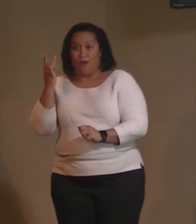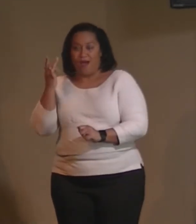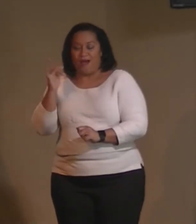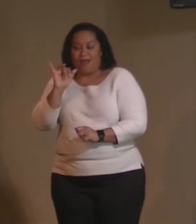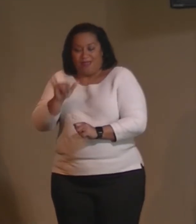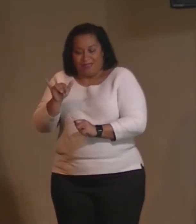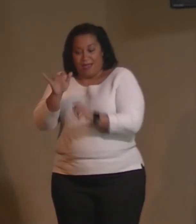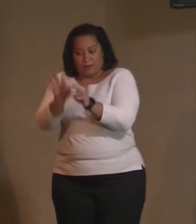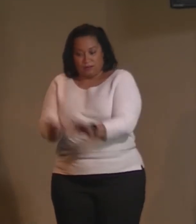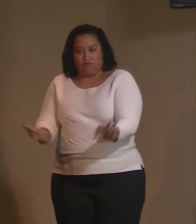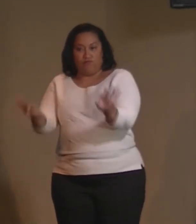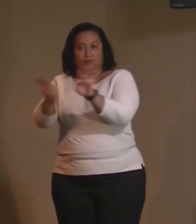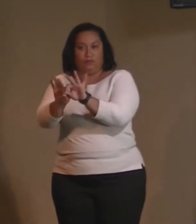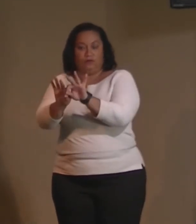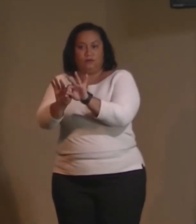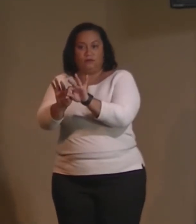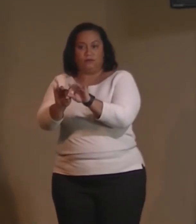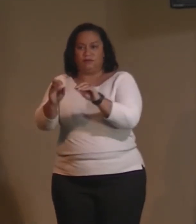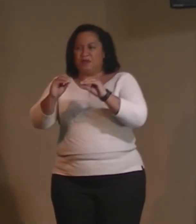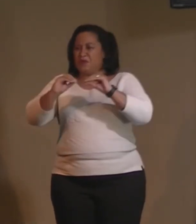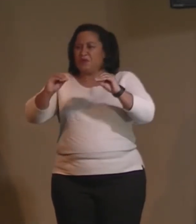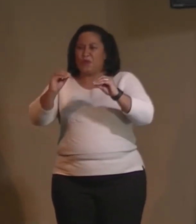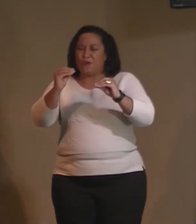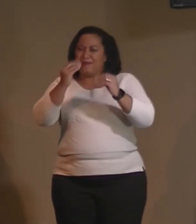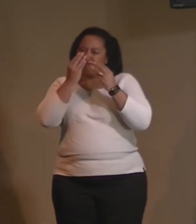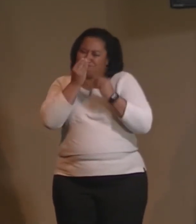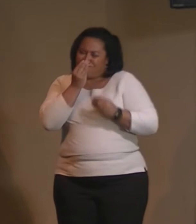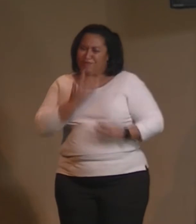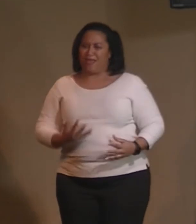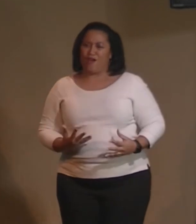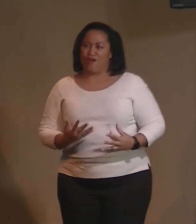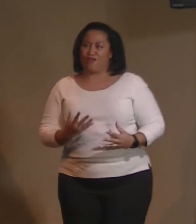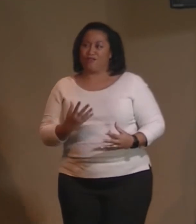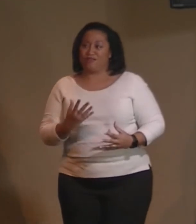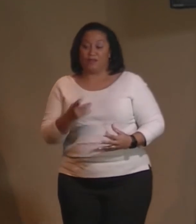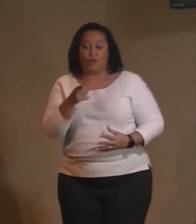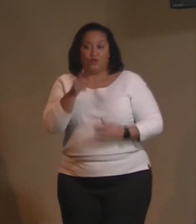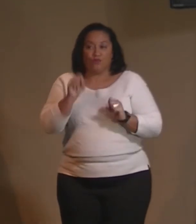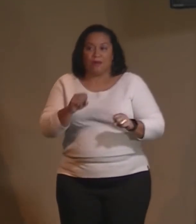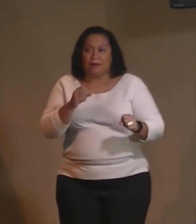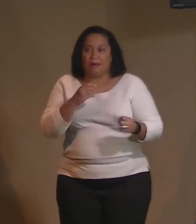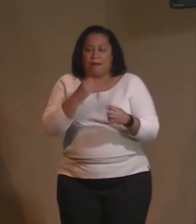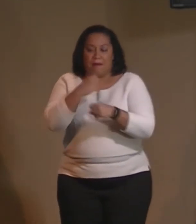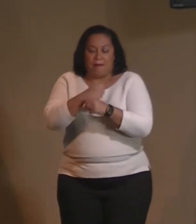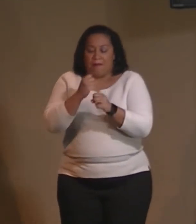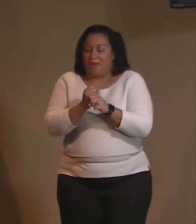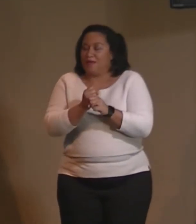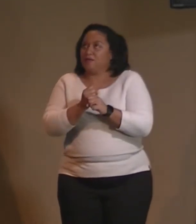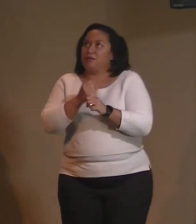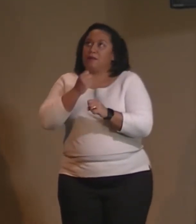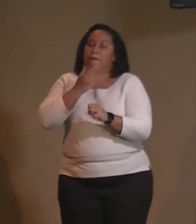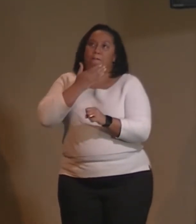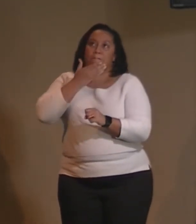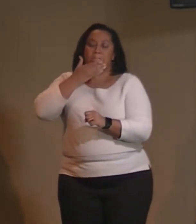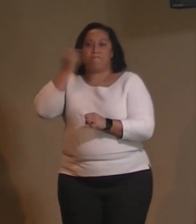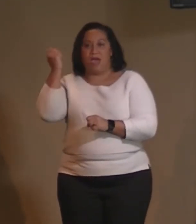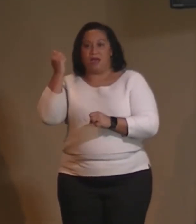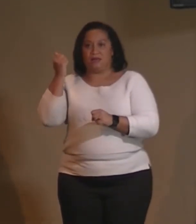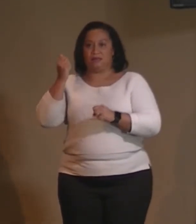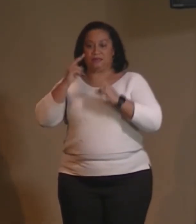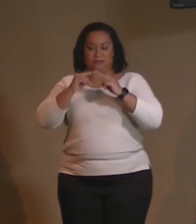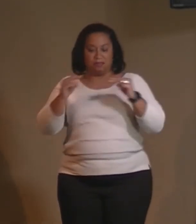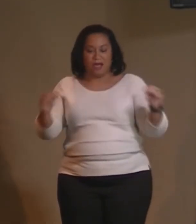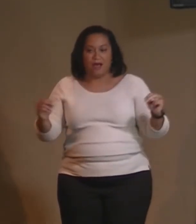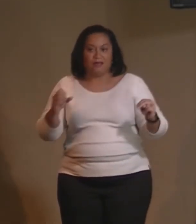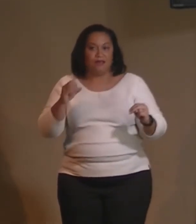No one cares that you can make the best and most delicious lasagna in the world if you're